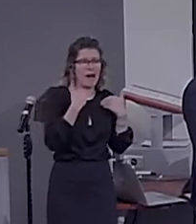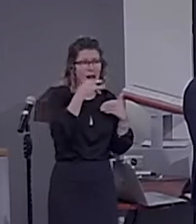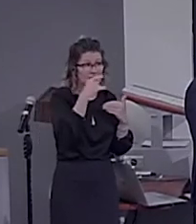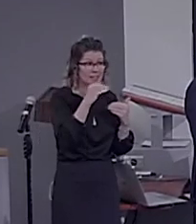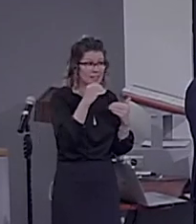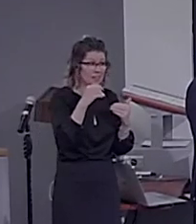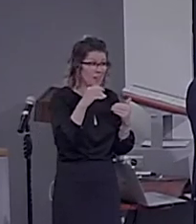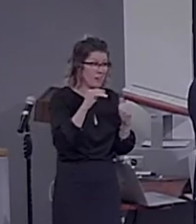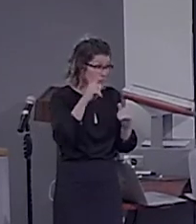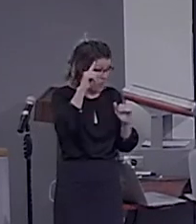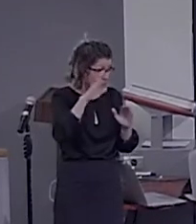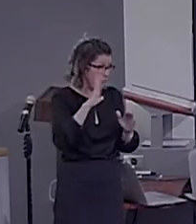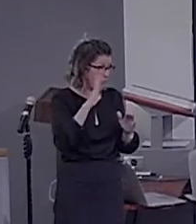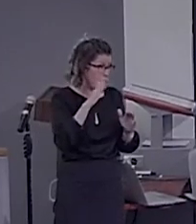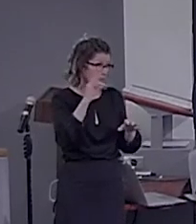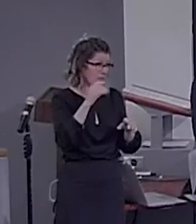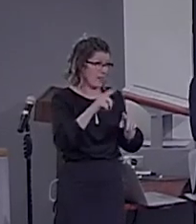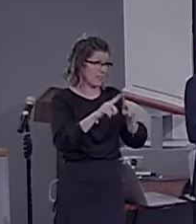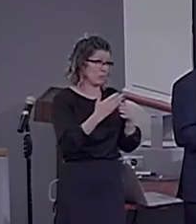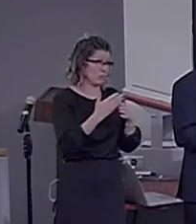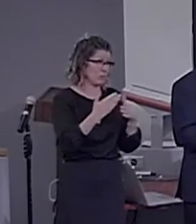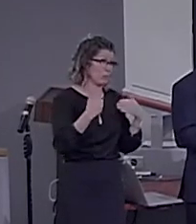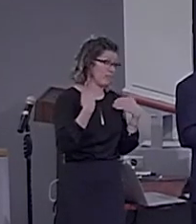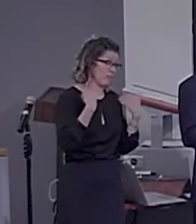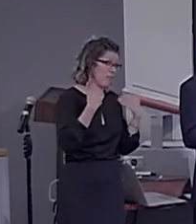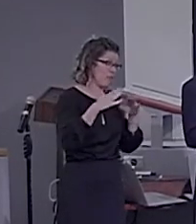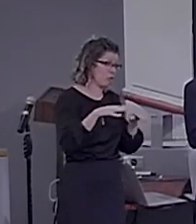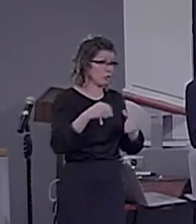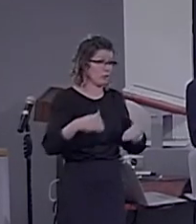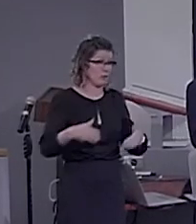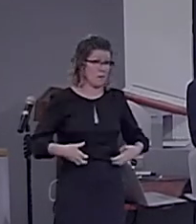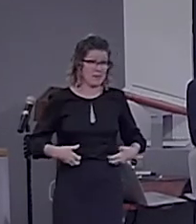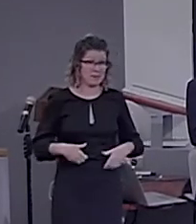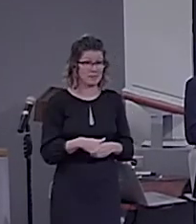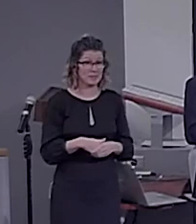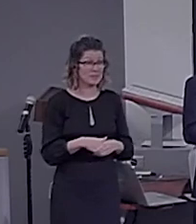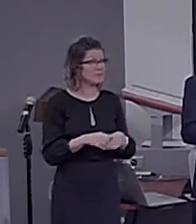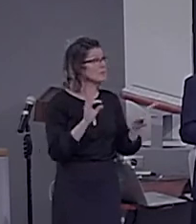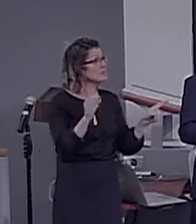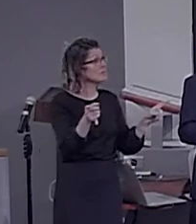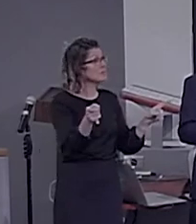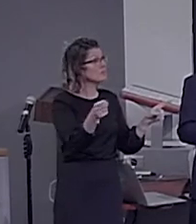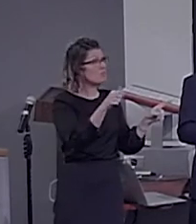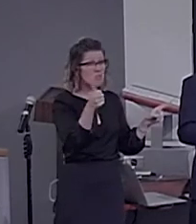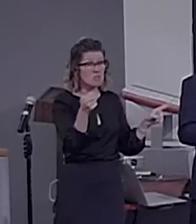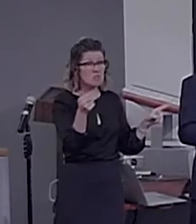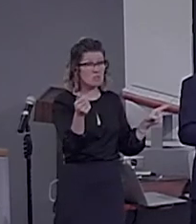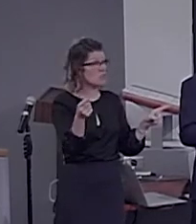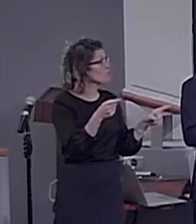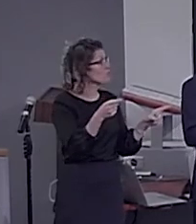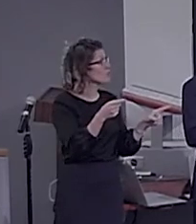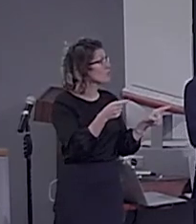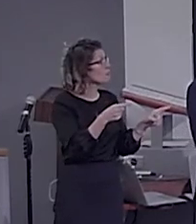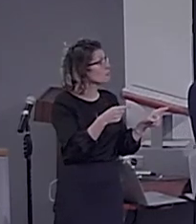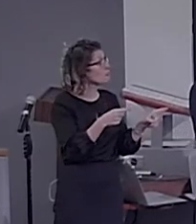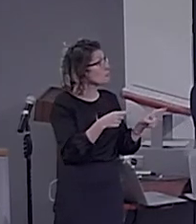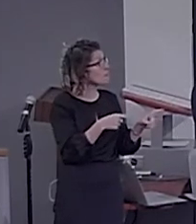differences. Thank you. We don't have any more questions before we close?